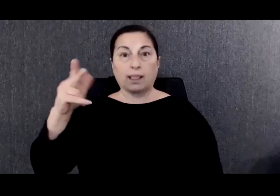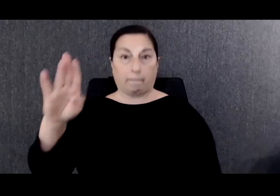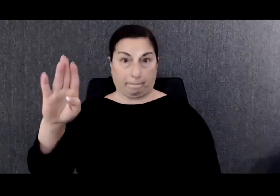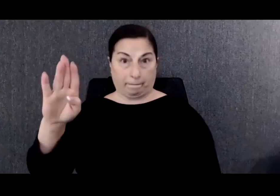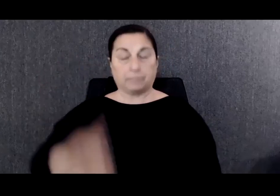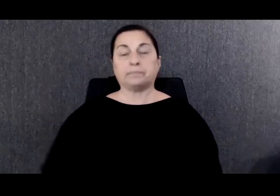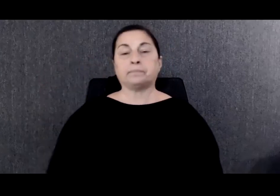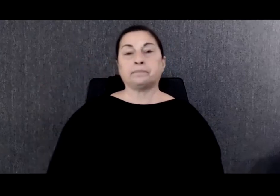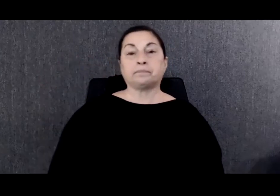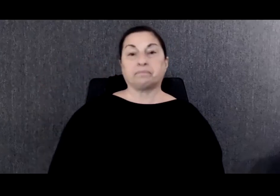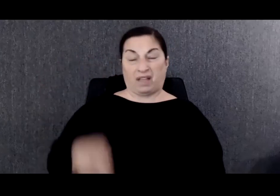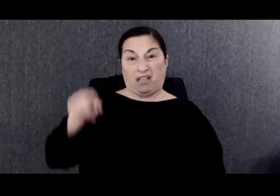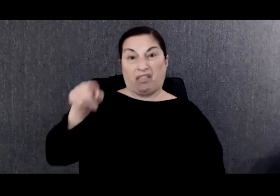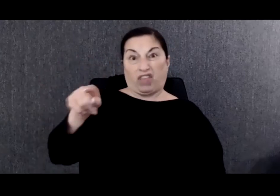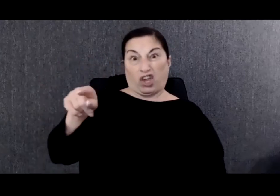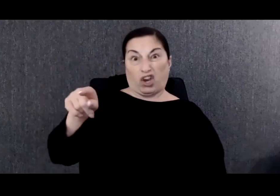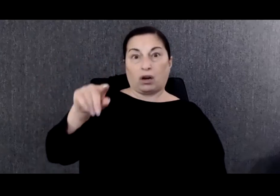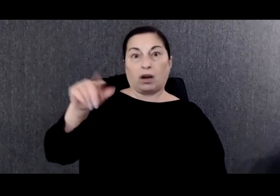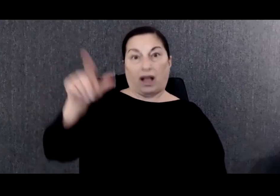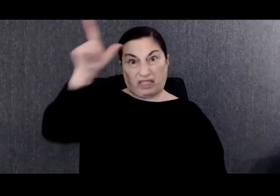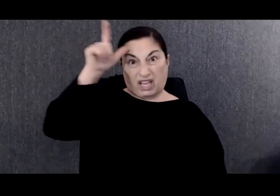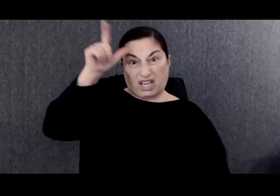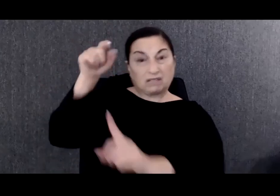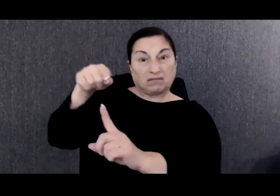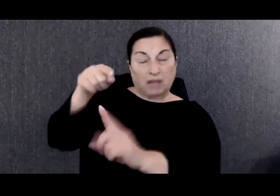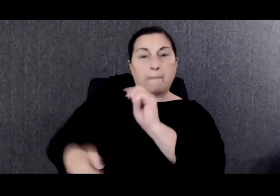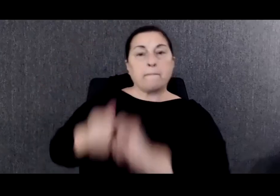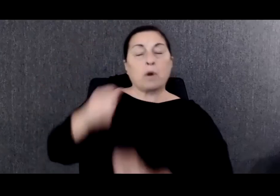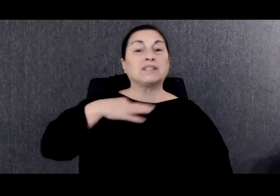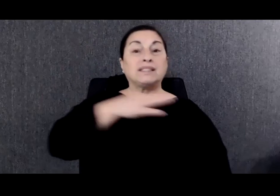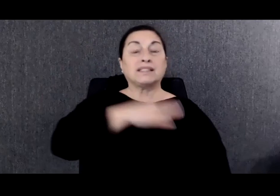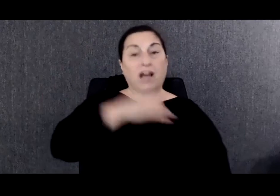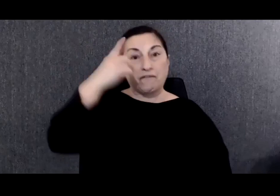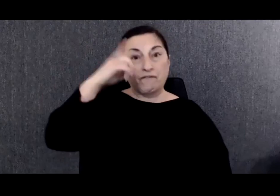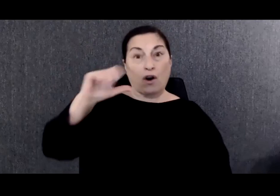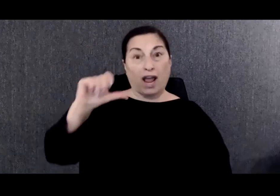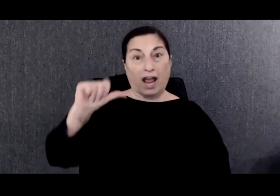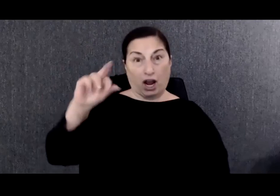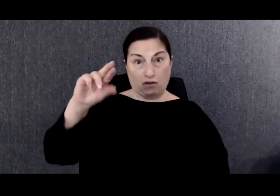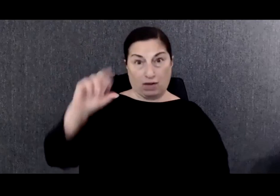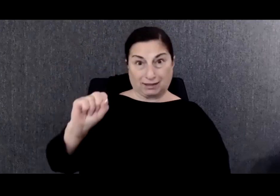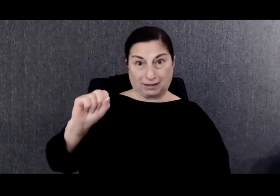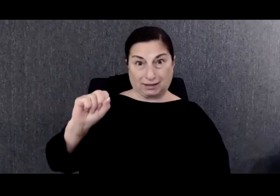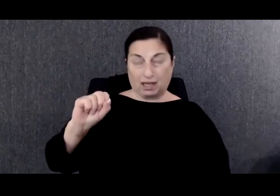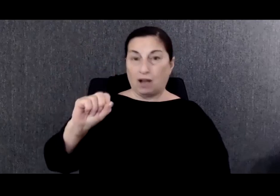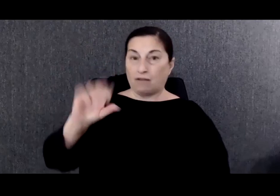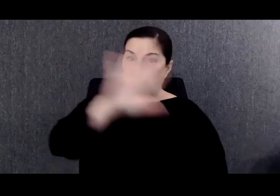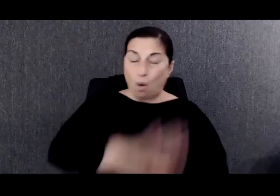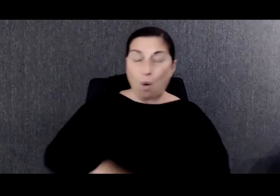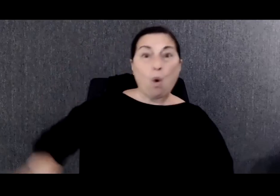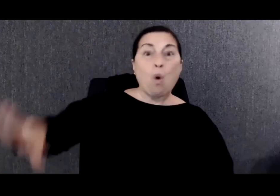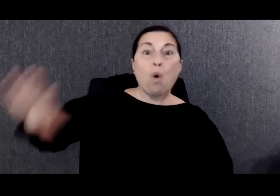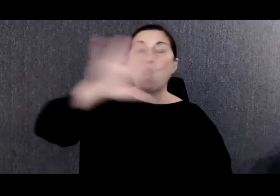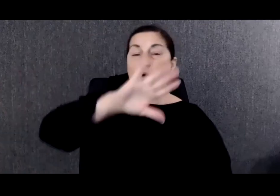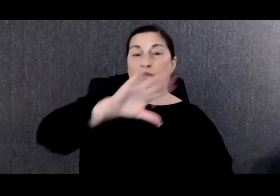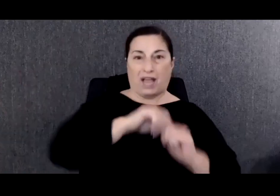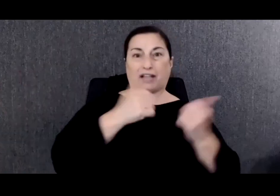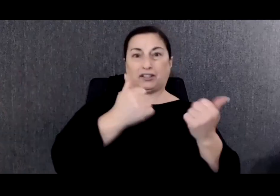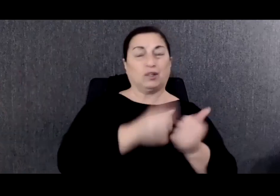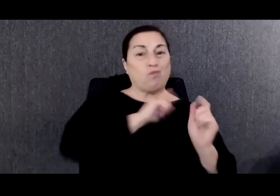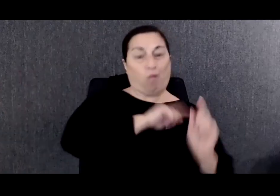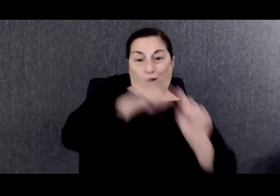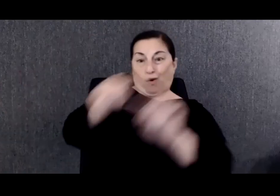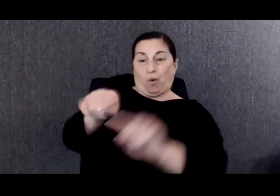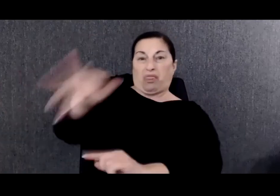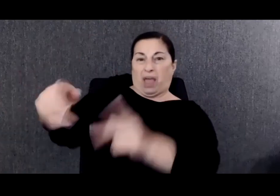This is where most of the staff who work in adult residential care from all the agencies in Rhode Island are getting